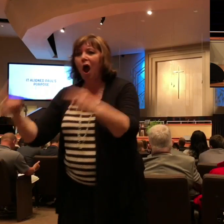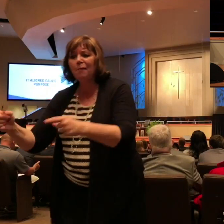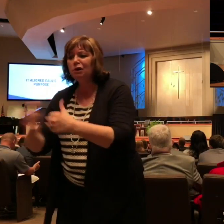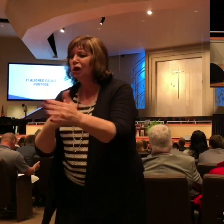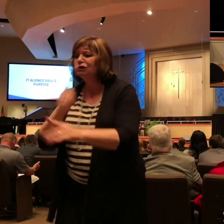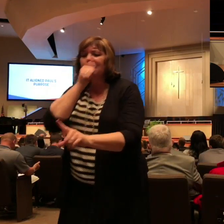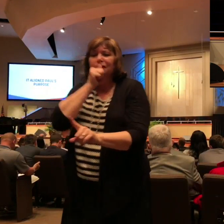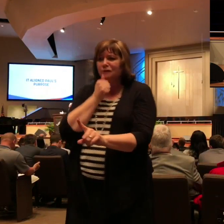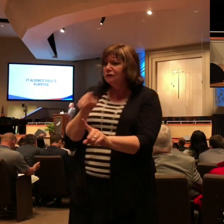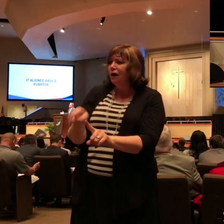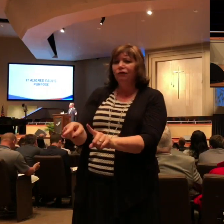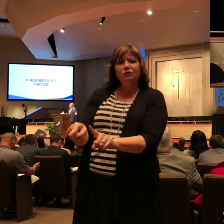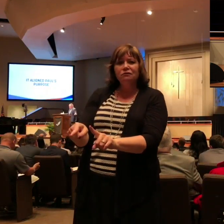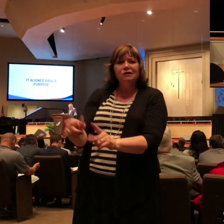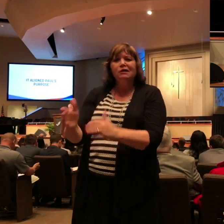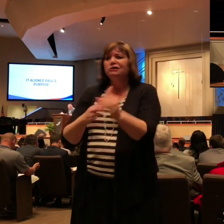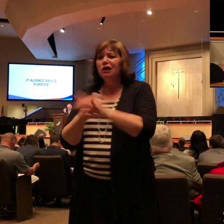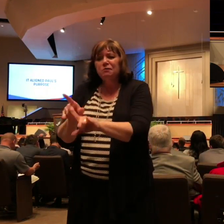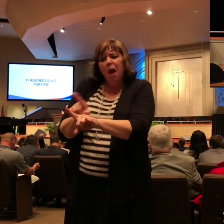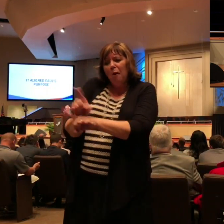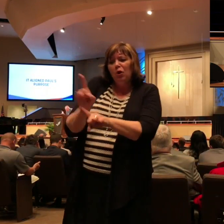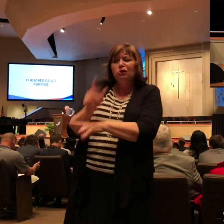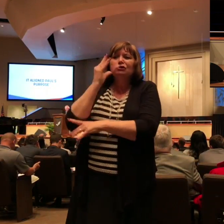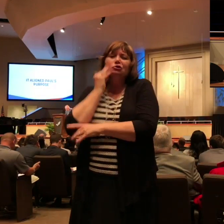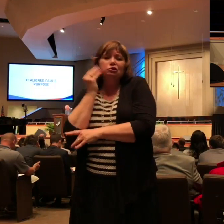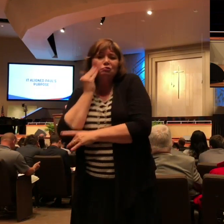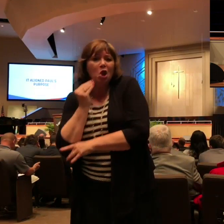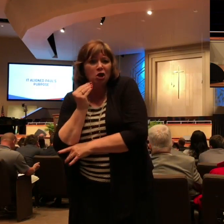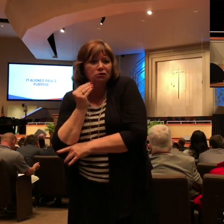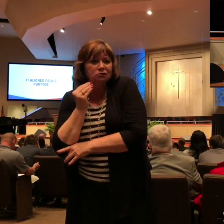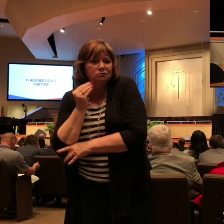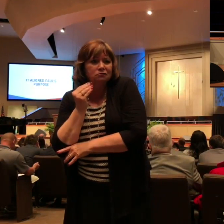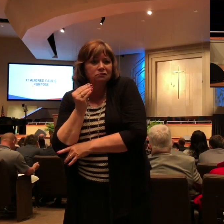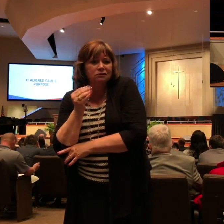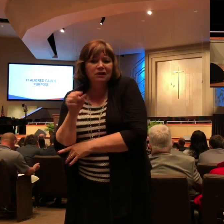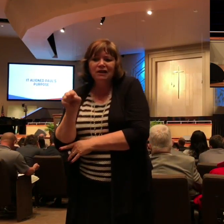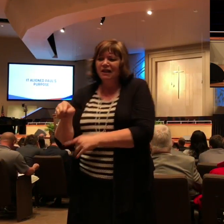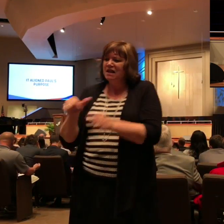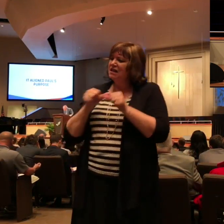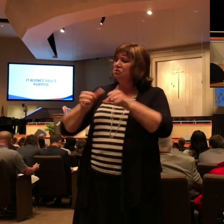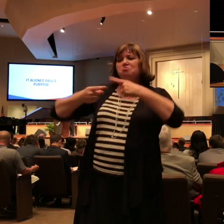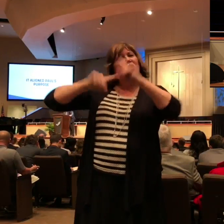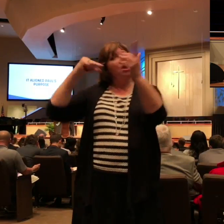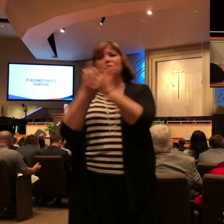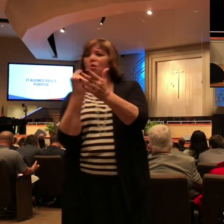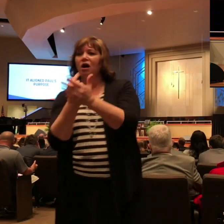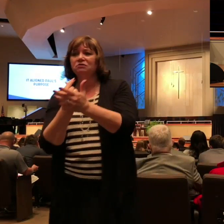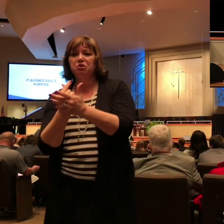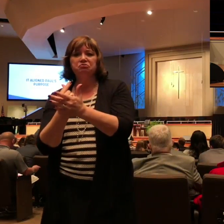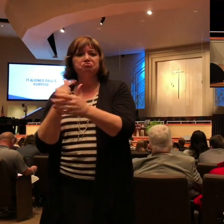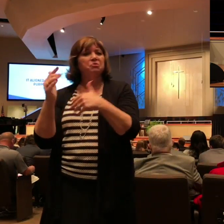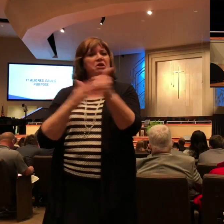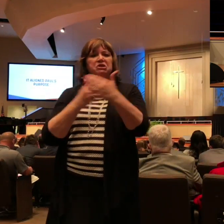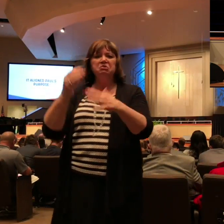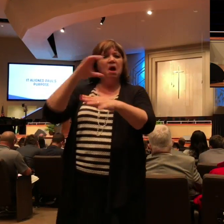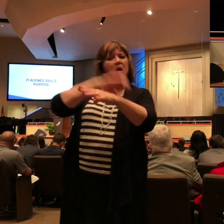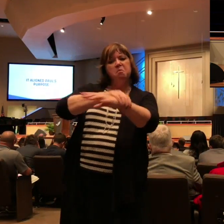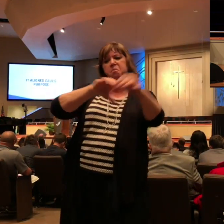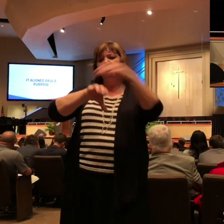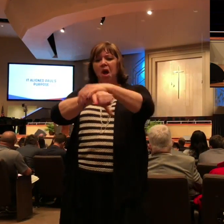he was going through it didn't matter what persecution he was facing all that mattered was the proclamation of the gospel of Jesus Christ. Now